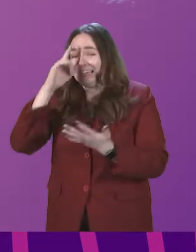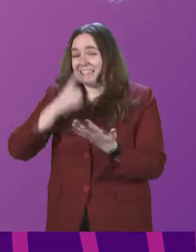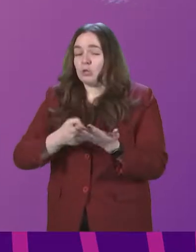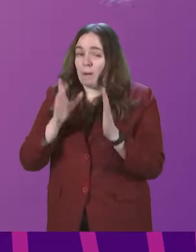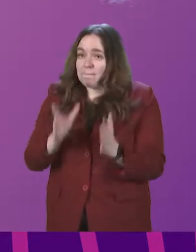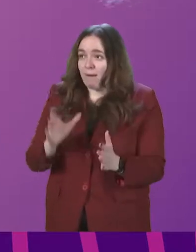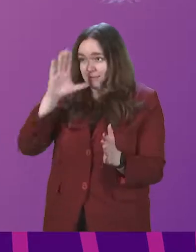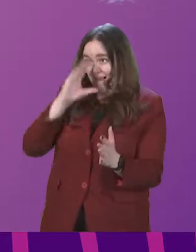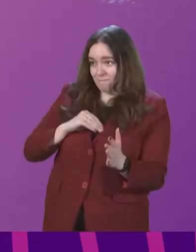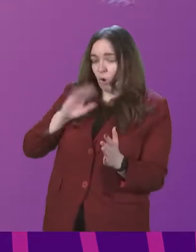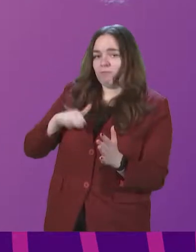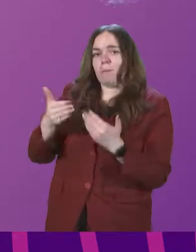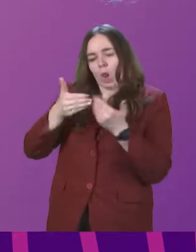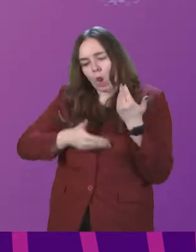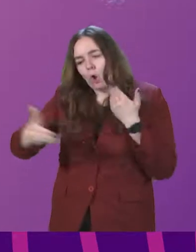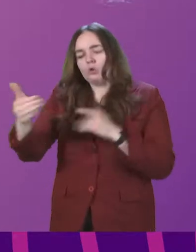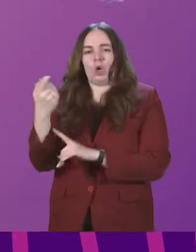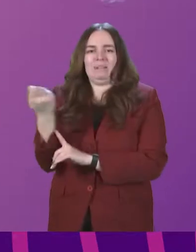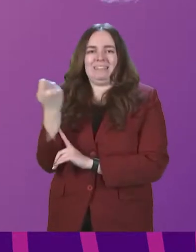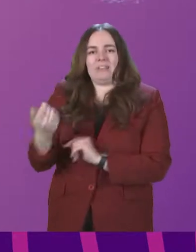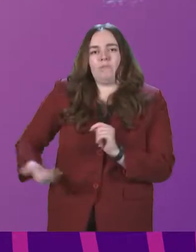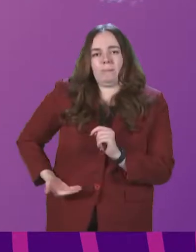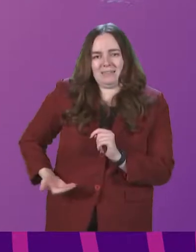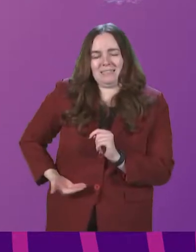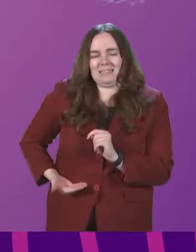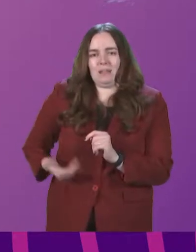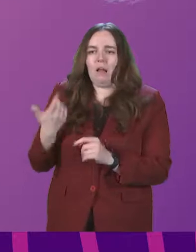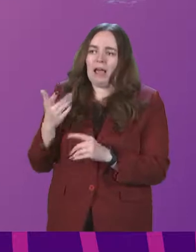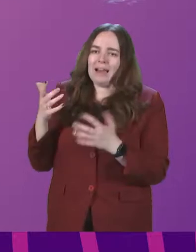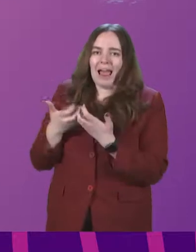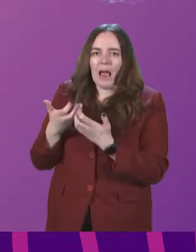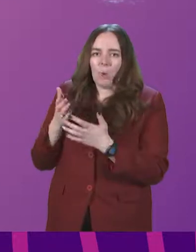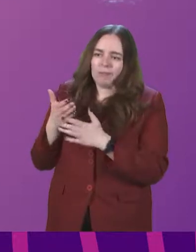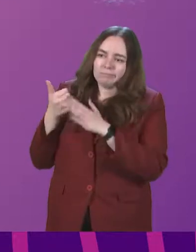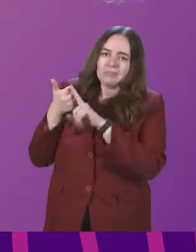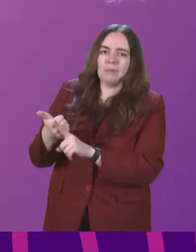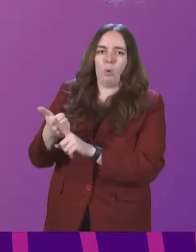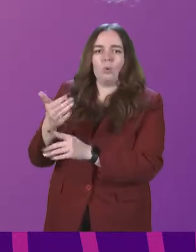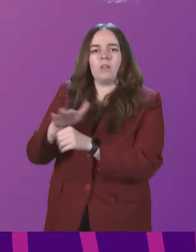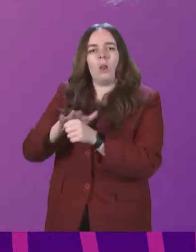decision must be informed by what is right for the long-term success of the business and the contribution it makes to the local economy.